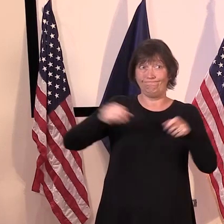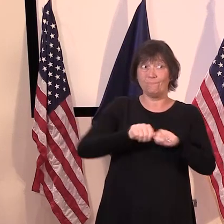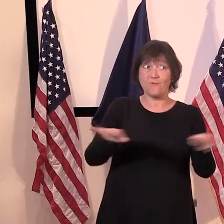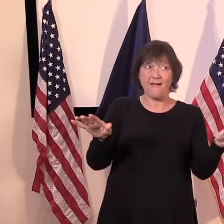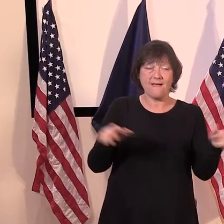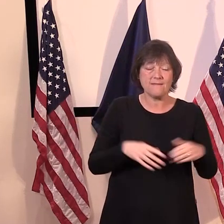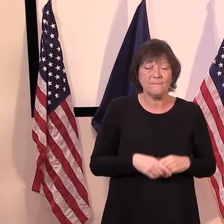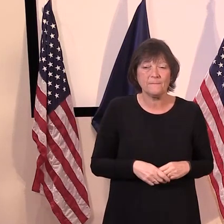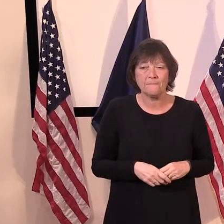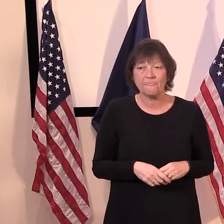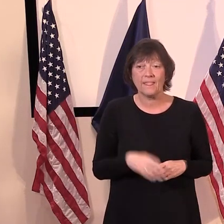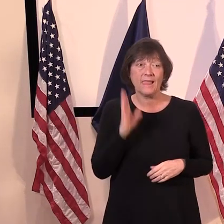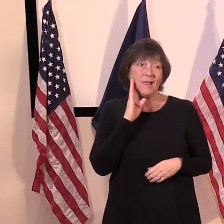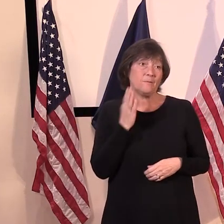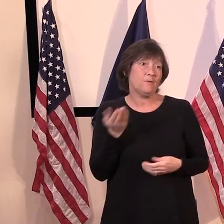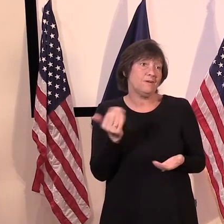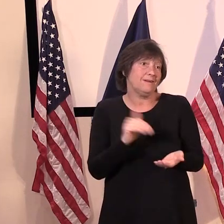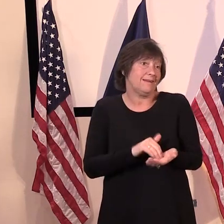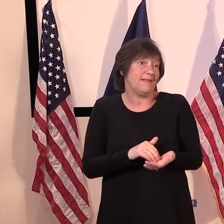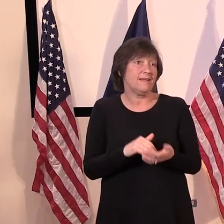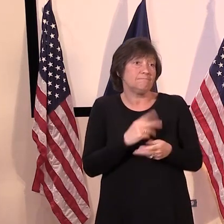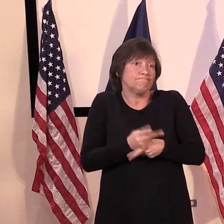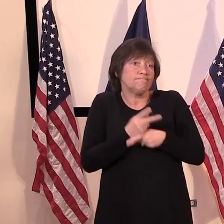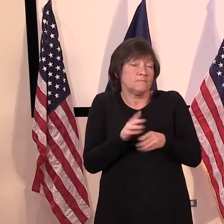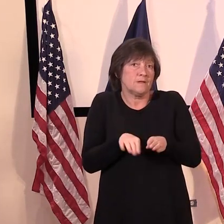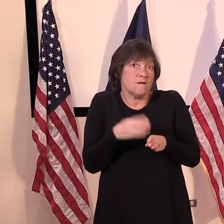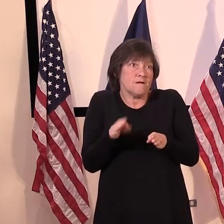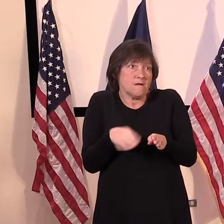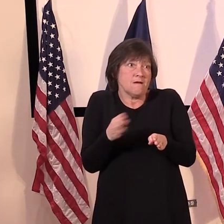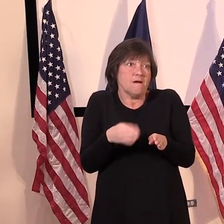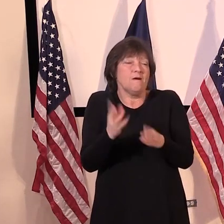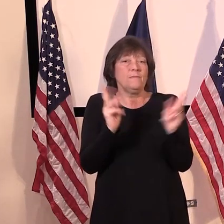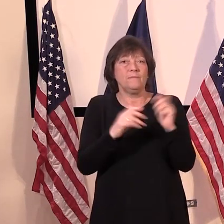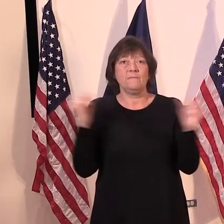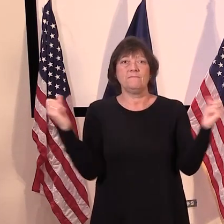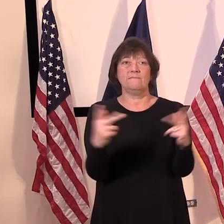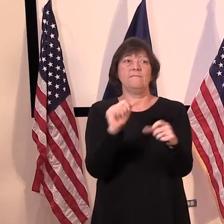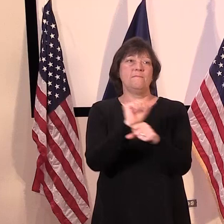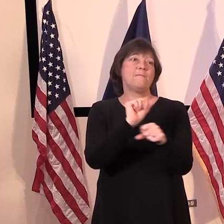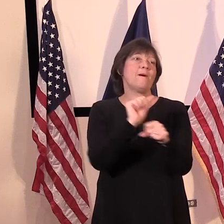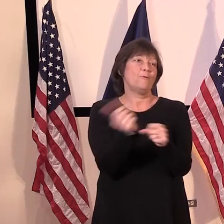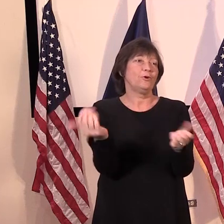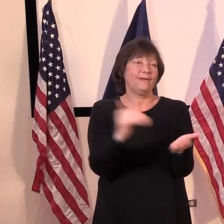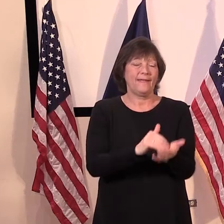able to, again, open this, uh, in a methodical way so we can put people back to work.